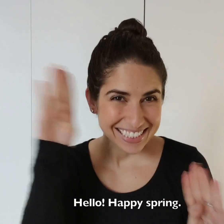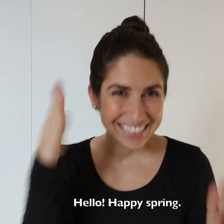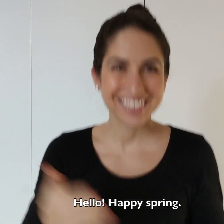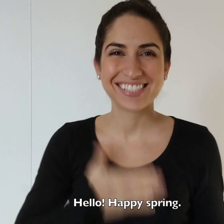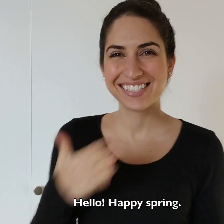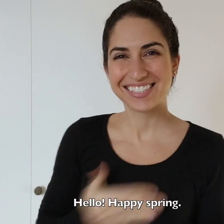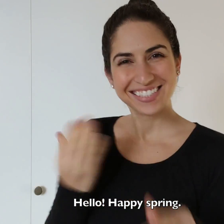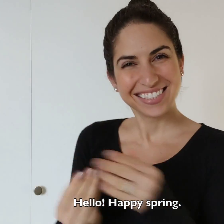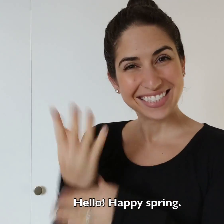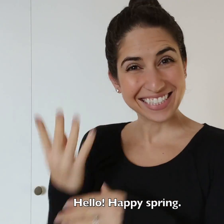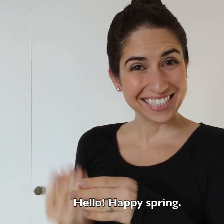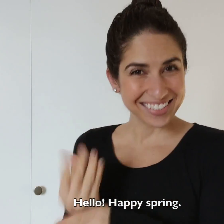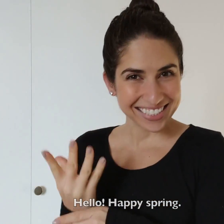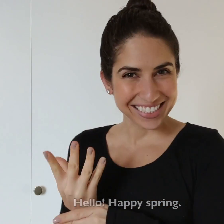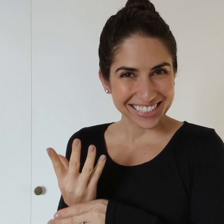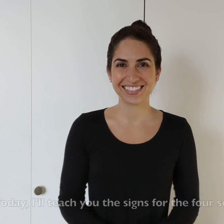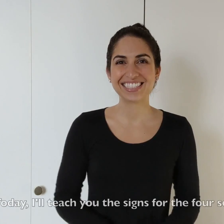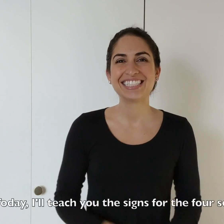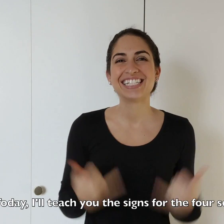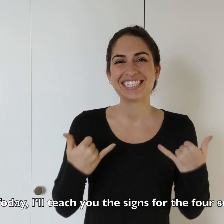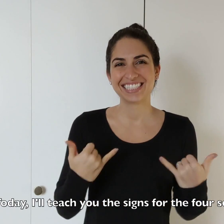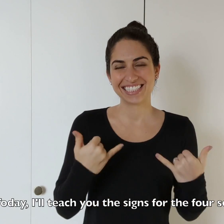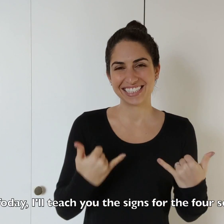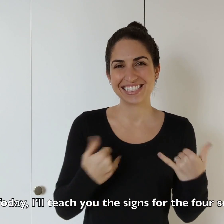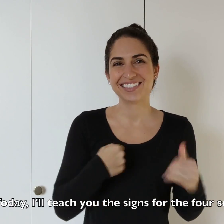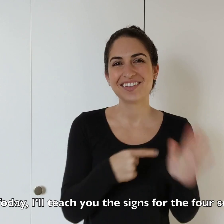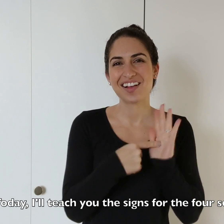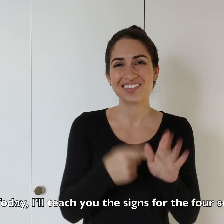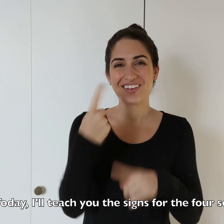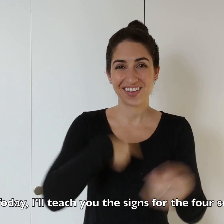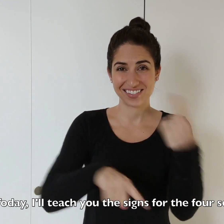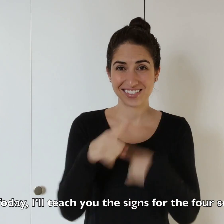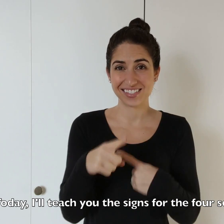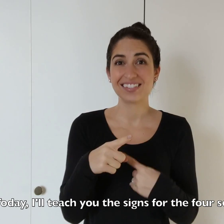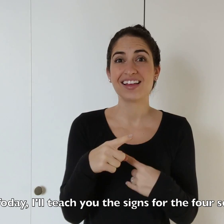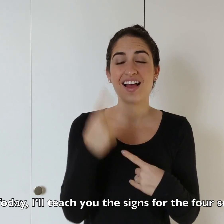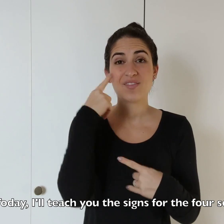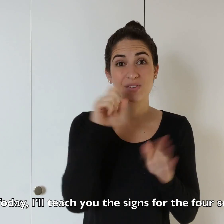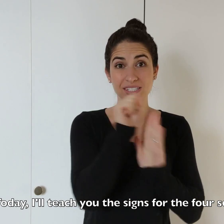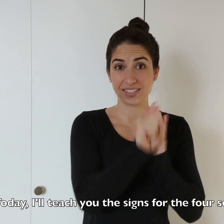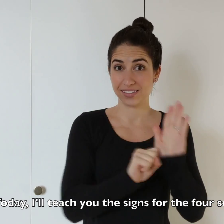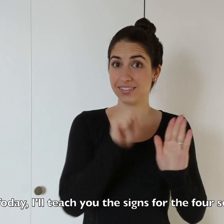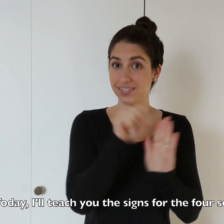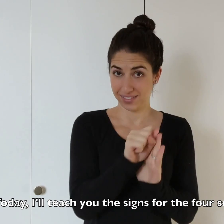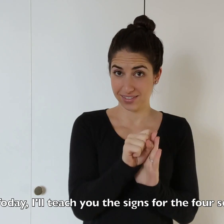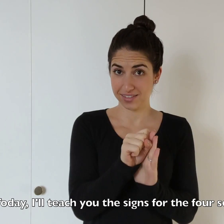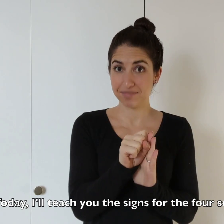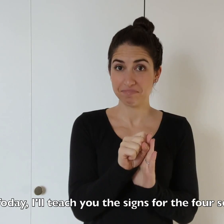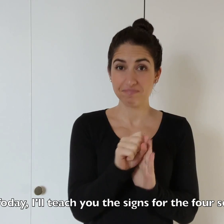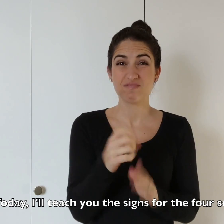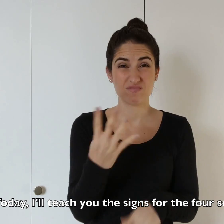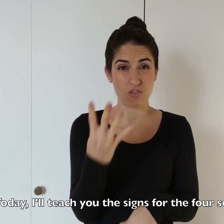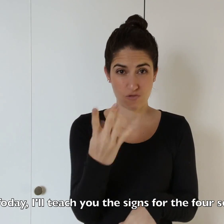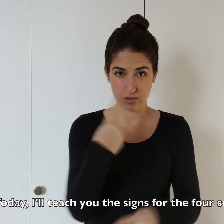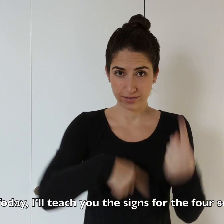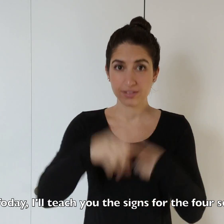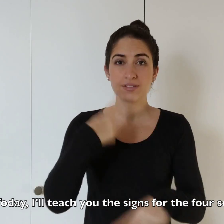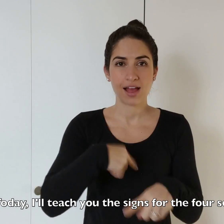Hello, happy spring! Today I'll show you the signs for the seasons. Four